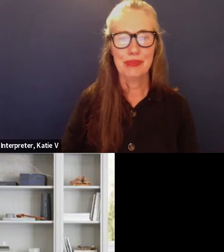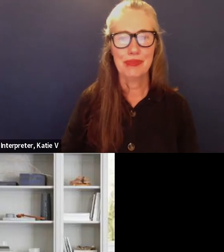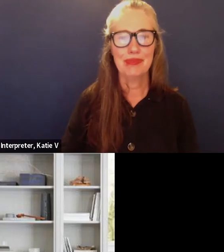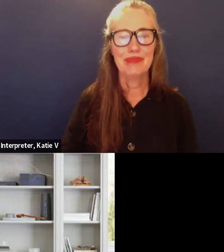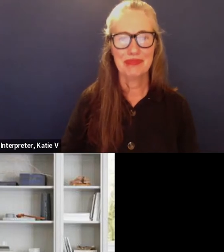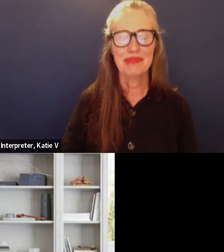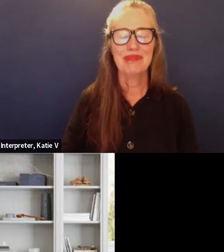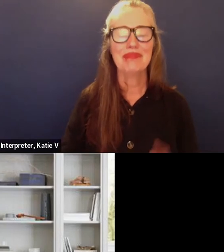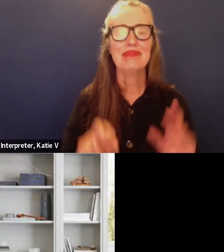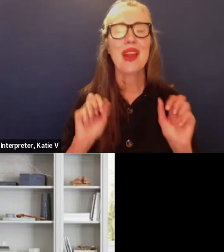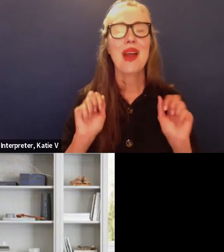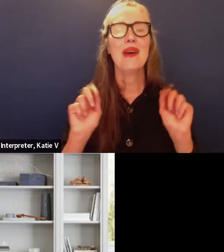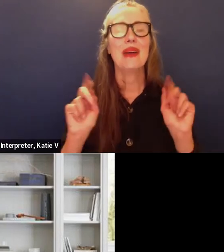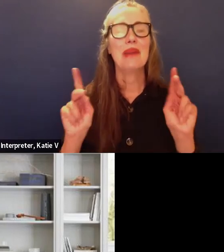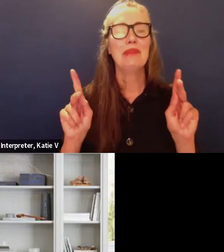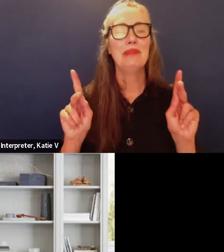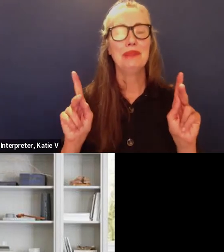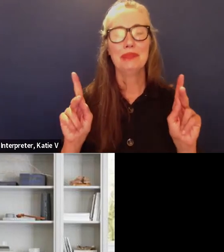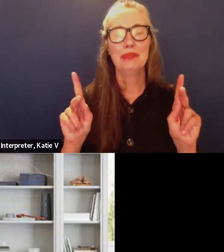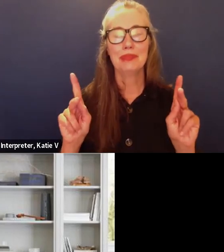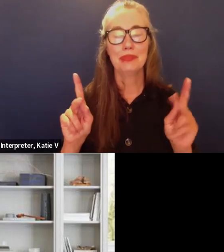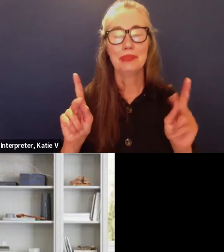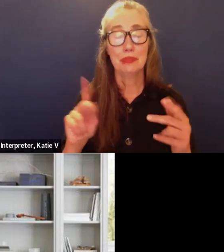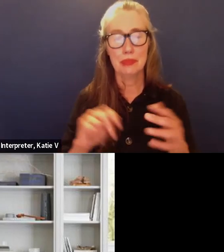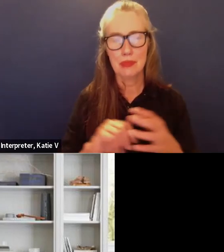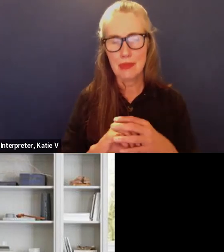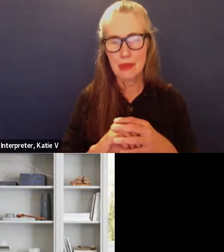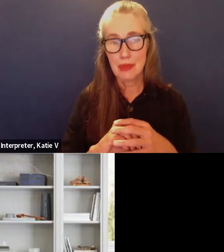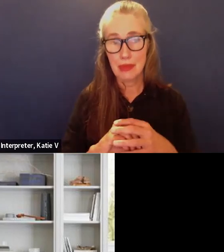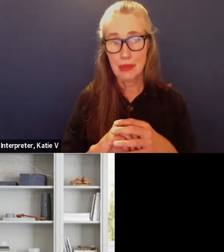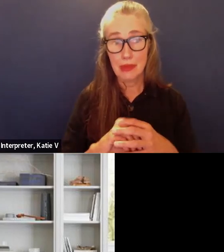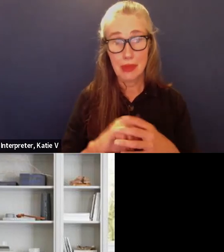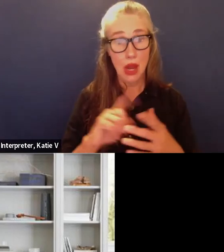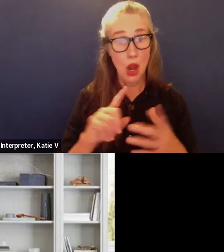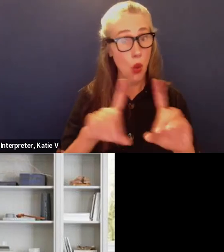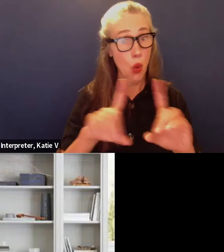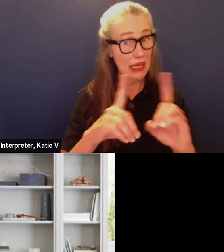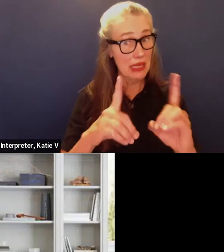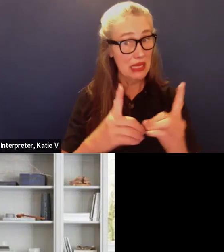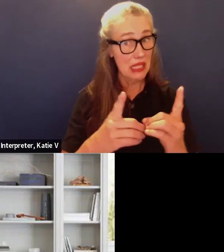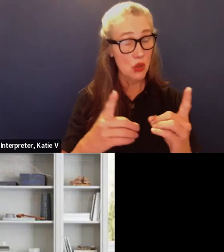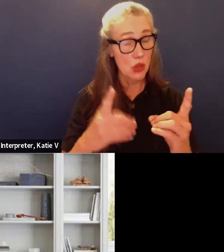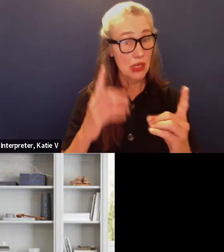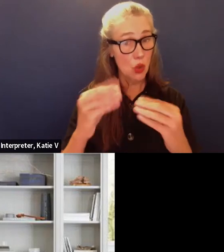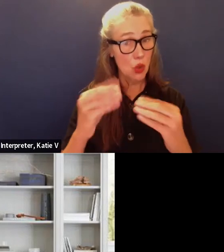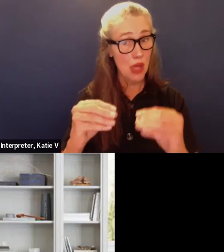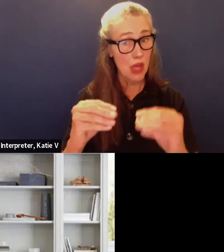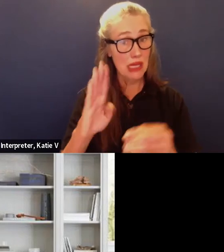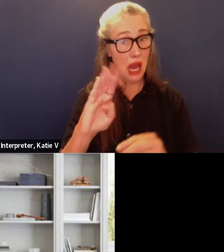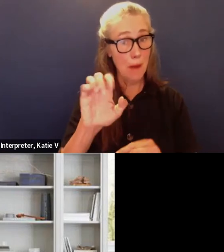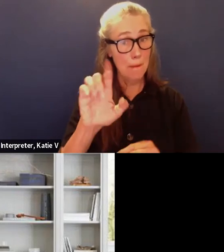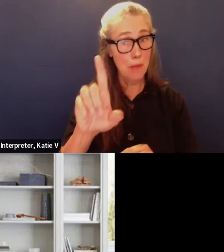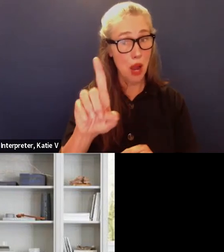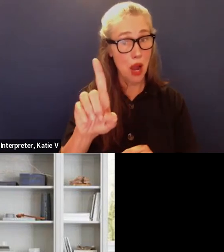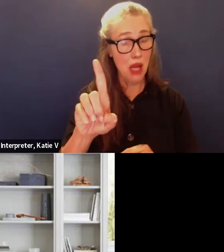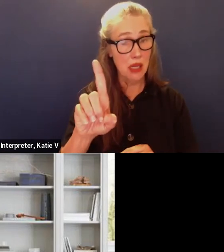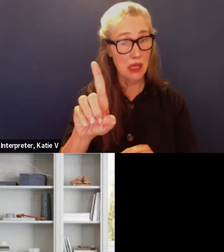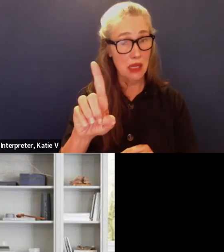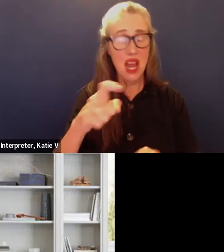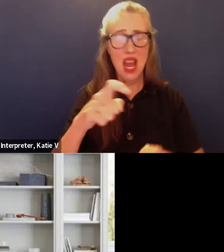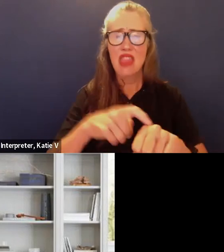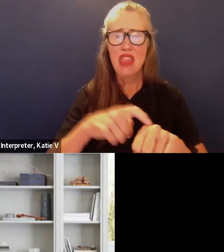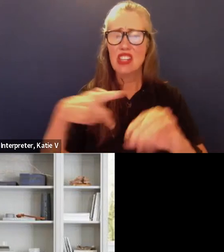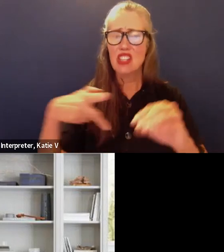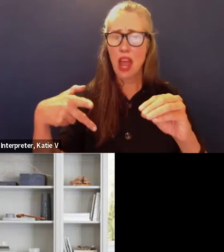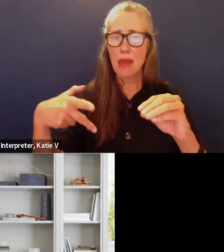okay so when um districts are going to sell bonds there's a cutoff time